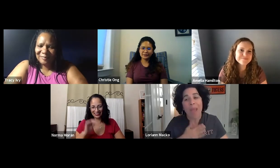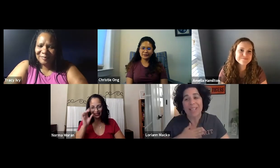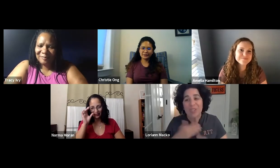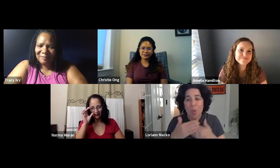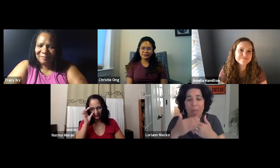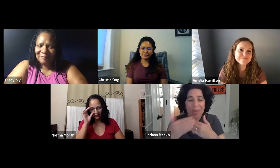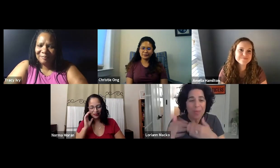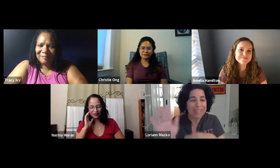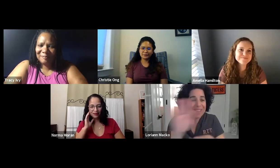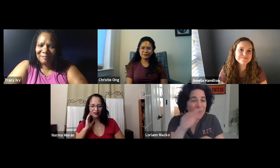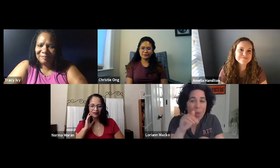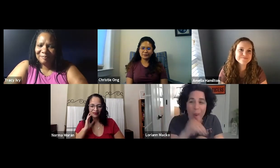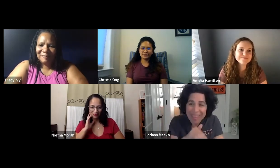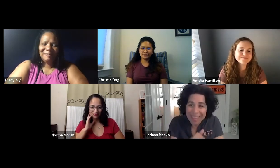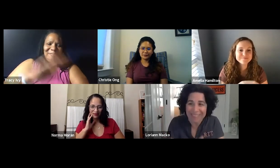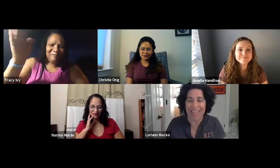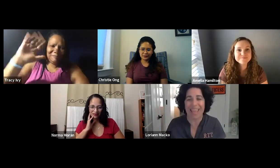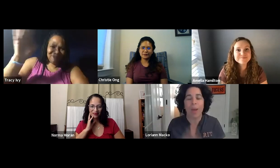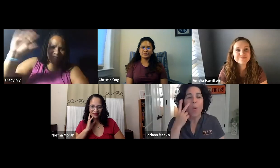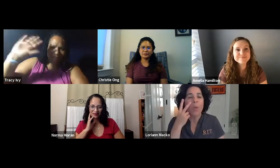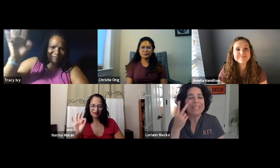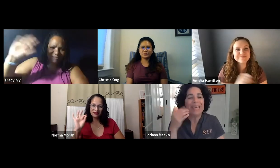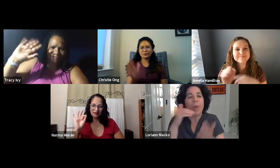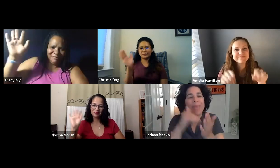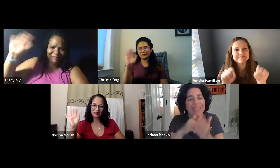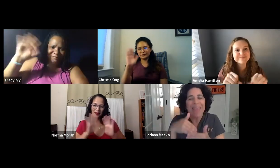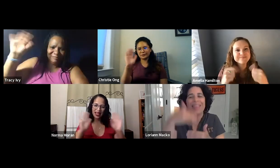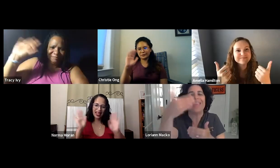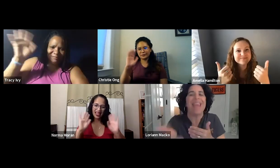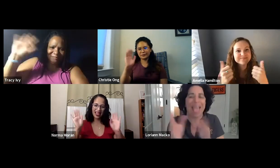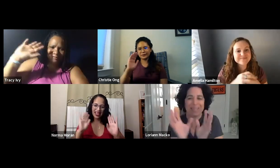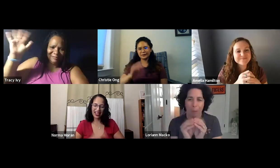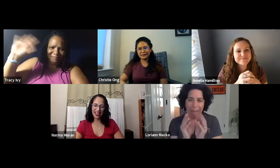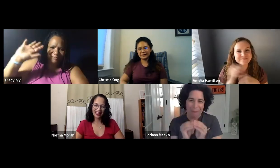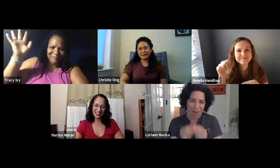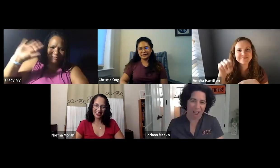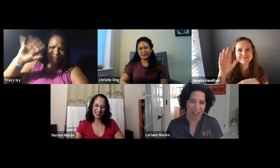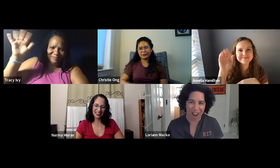And I hope everyone enjoys the rest of their evening. We'll see you all again at the next webinar.